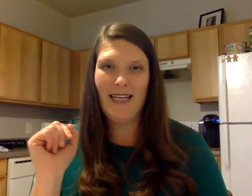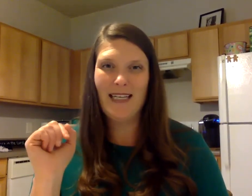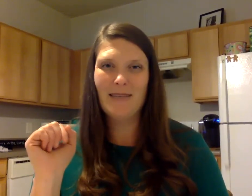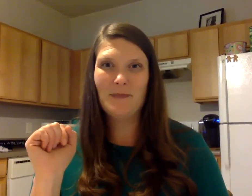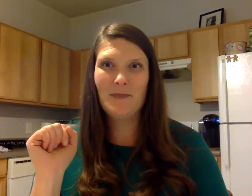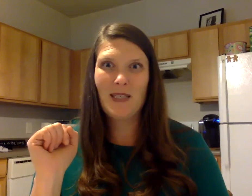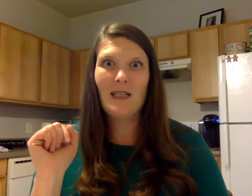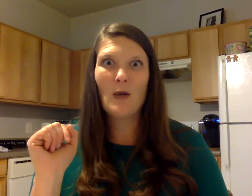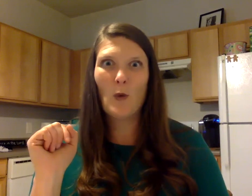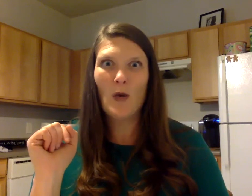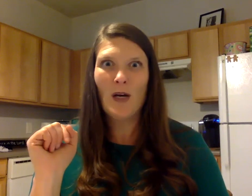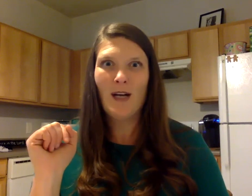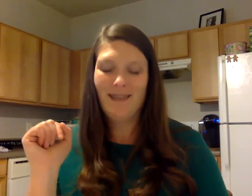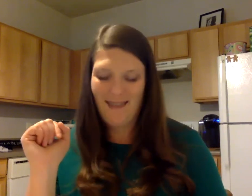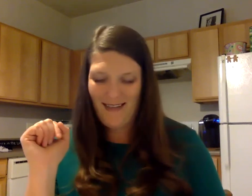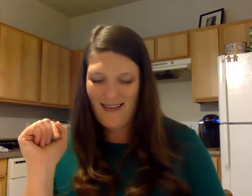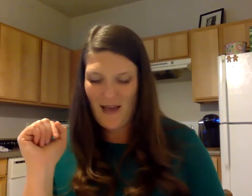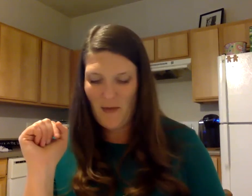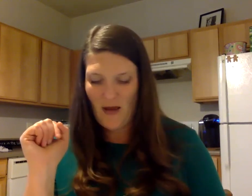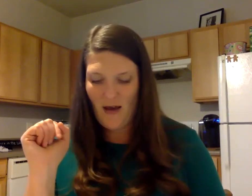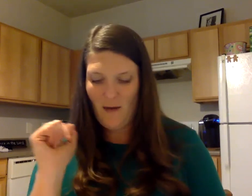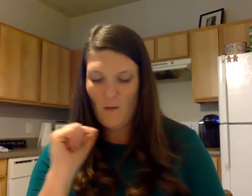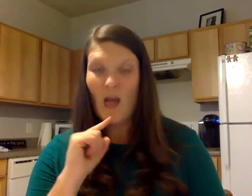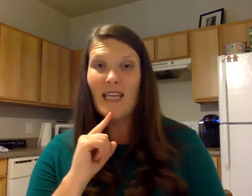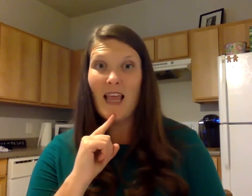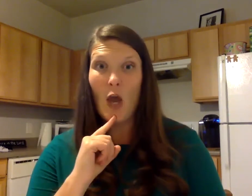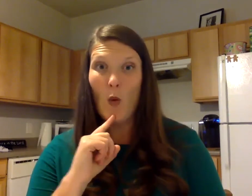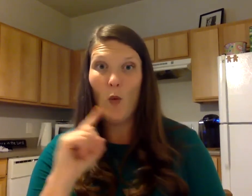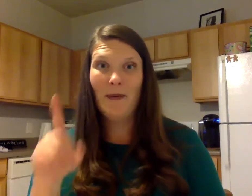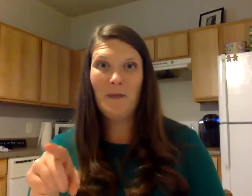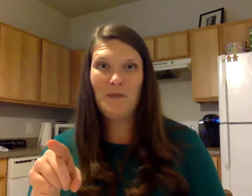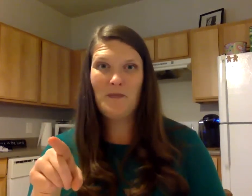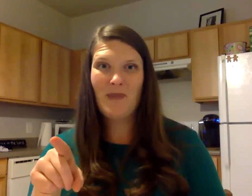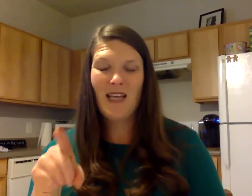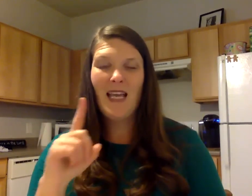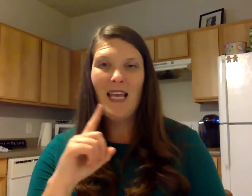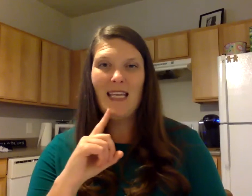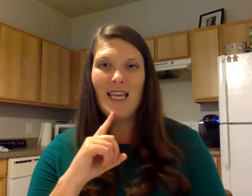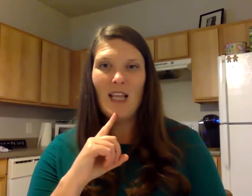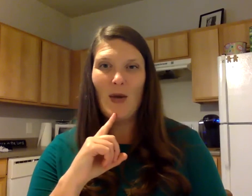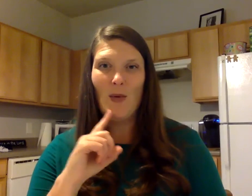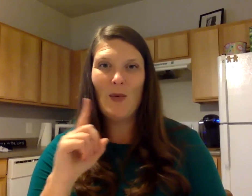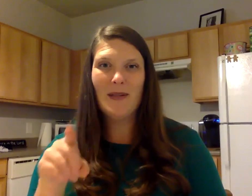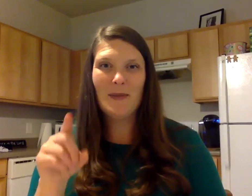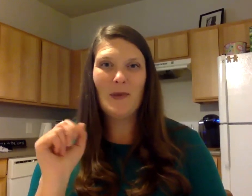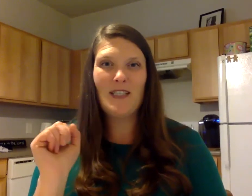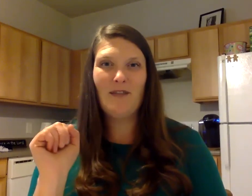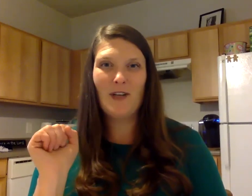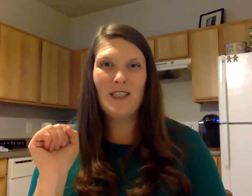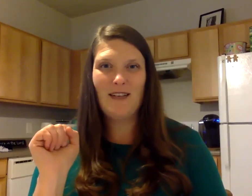yep yellow yellow what's the first sound